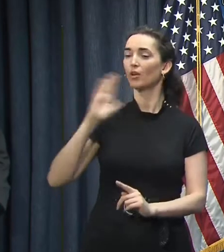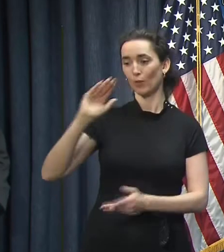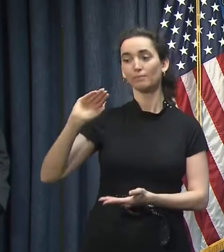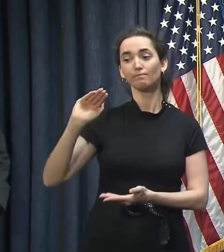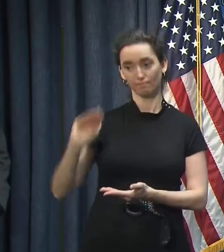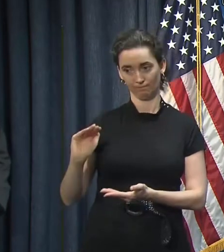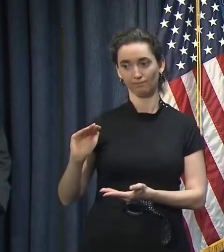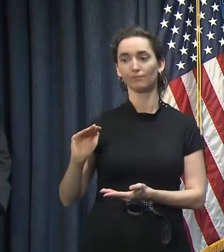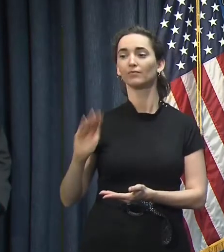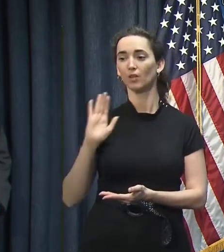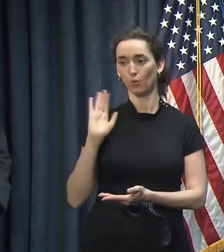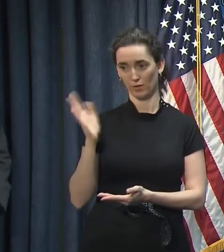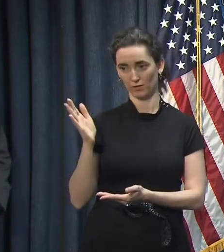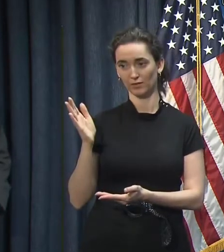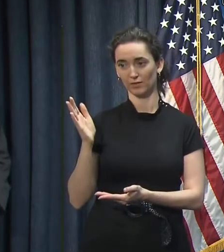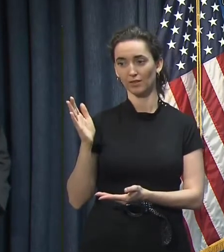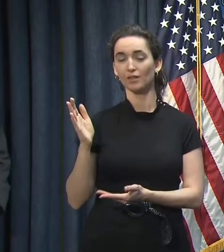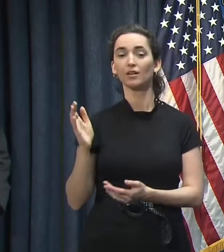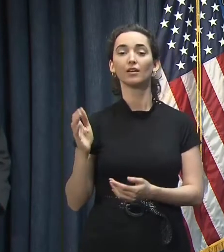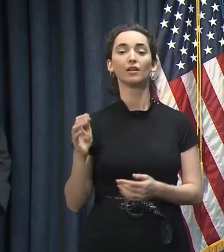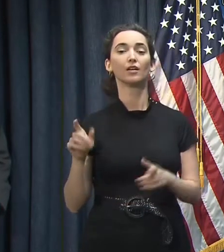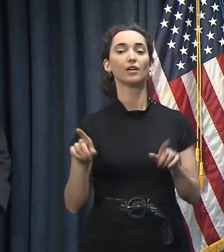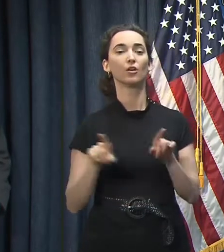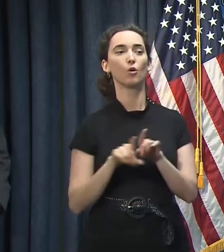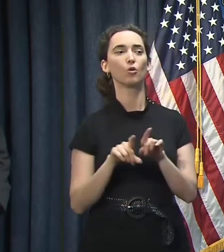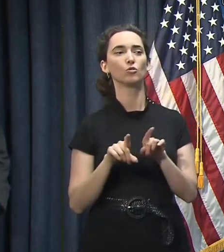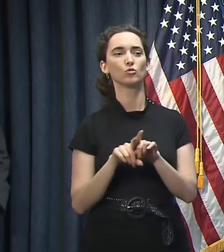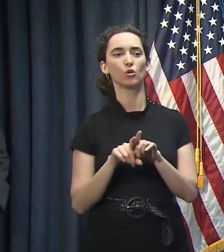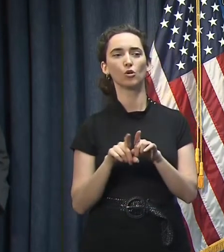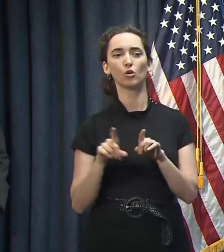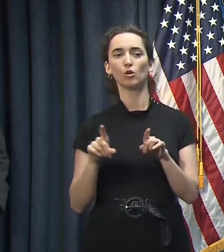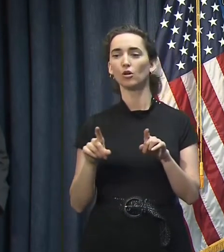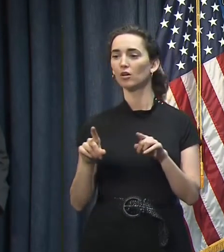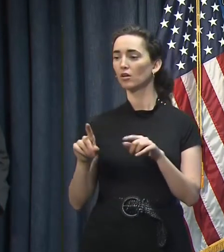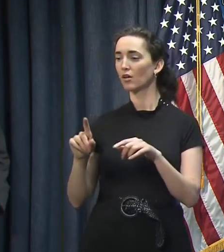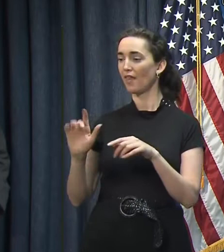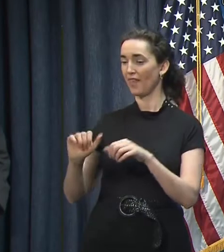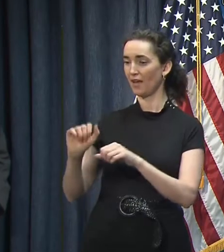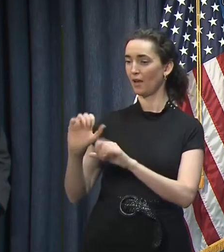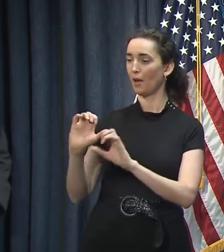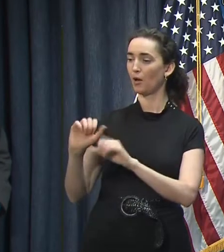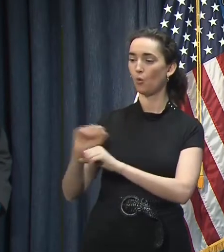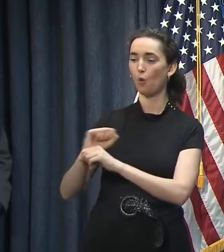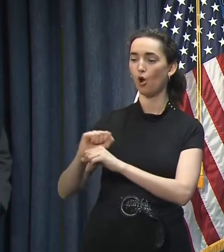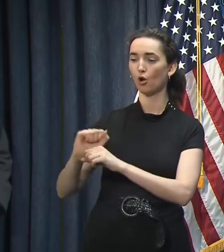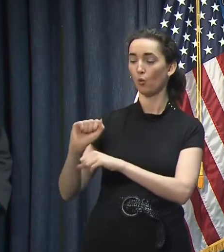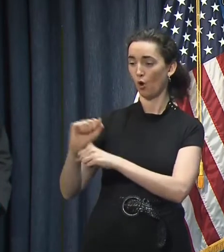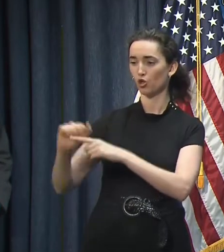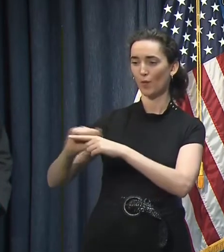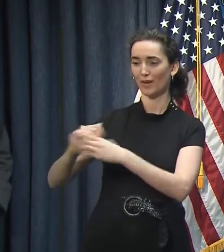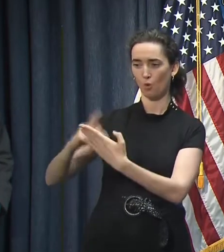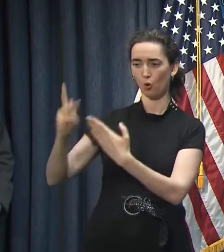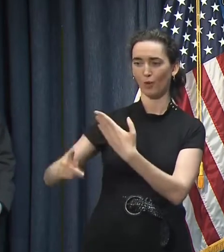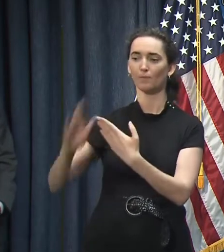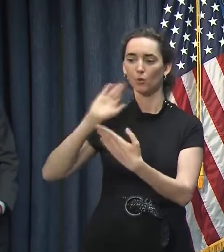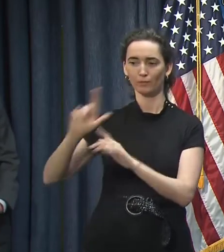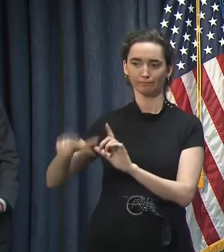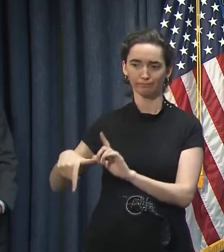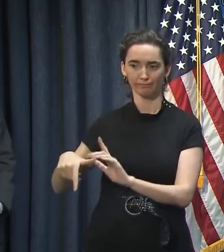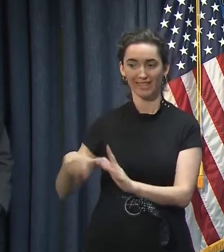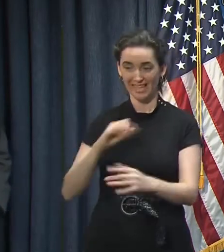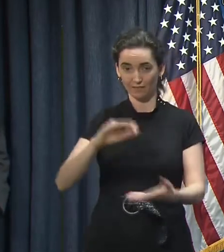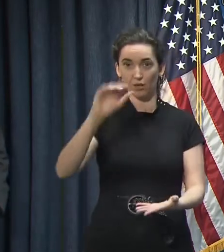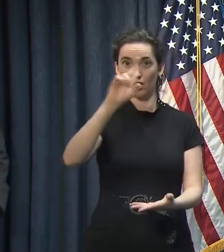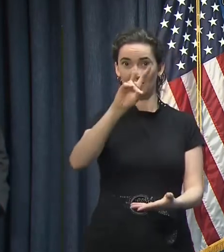And also, the Income Worker Training Program gets discontinued. And you have different thresholds like that. So it certainly